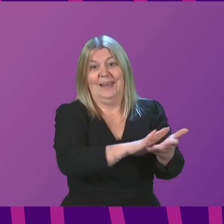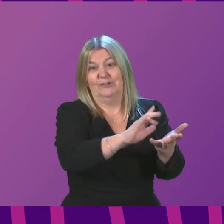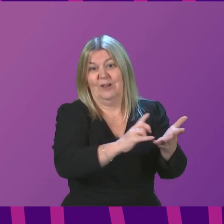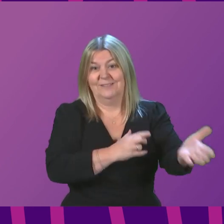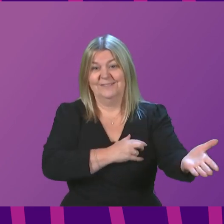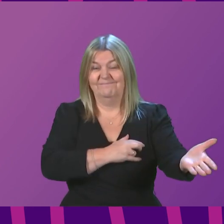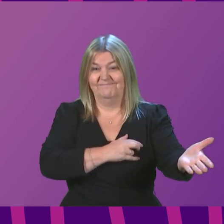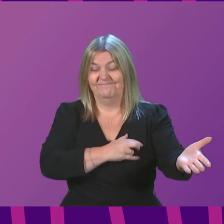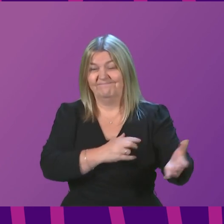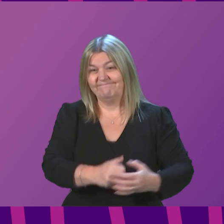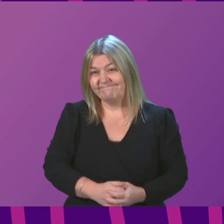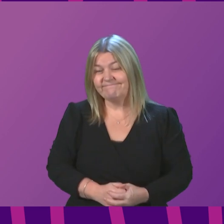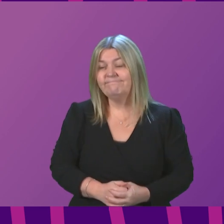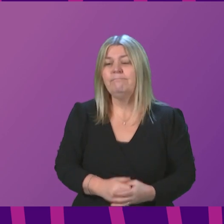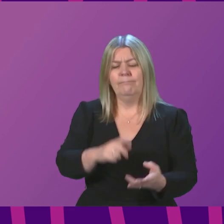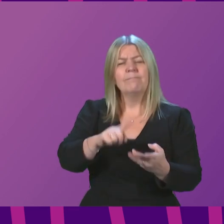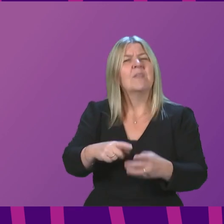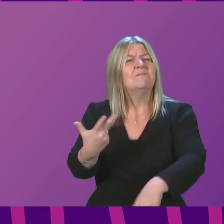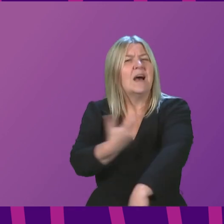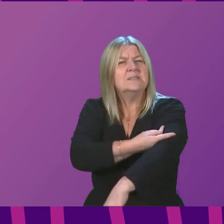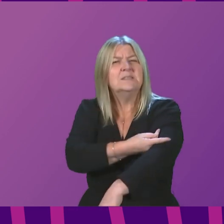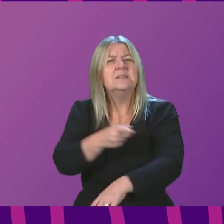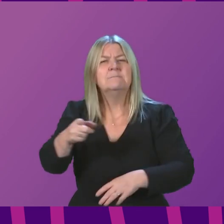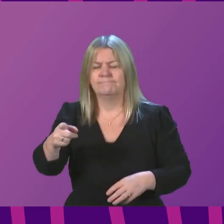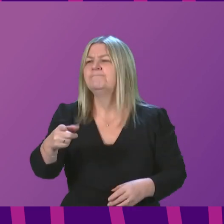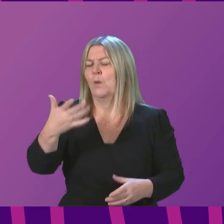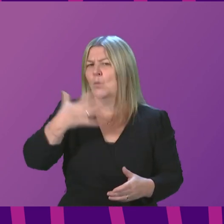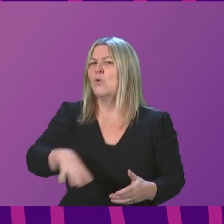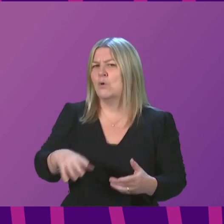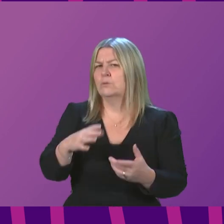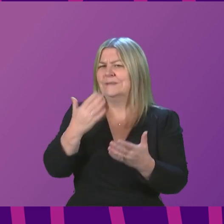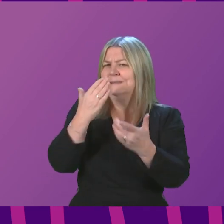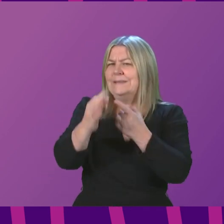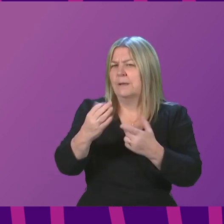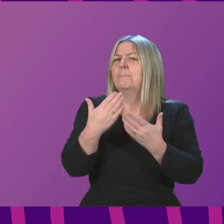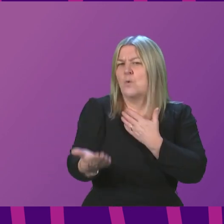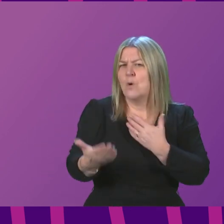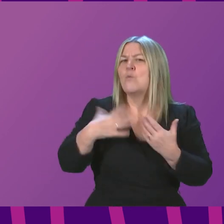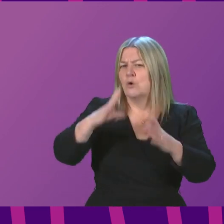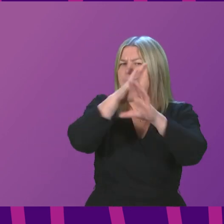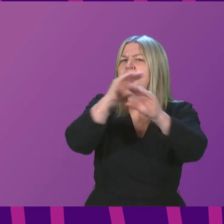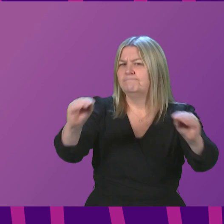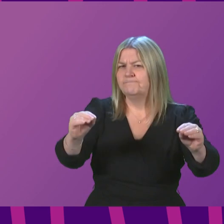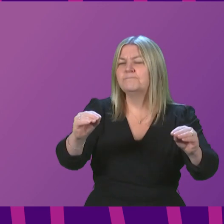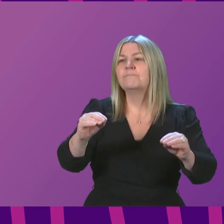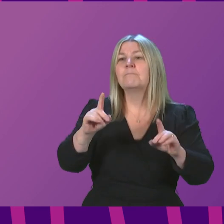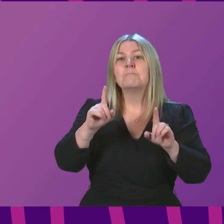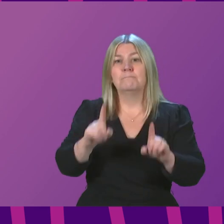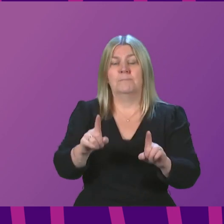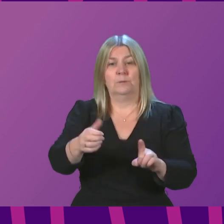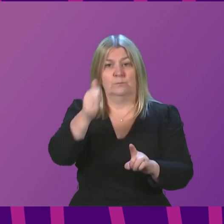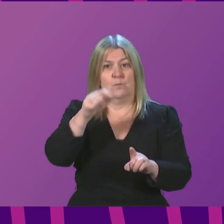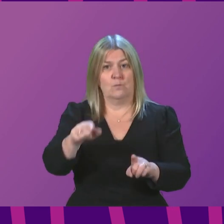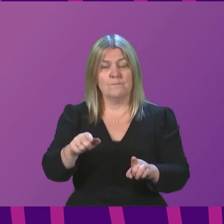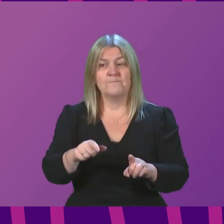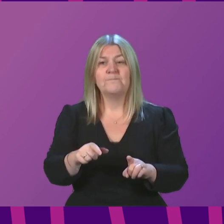fault of their own. On the issue of vaccination, again, we will look to provide more detail on that as it is available, but we do know, and I think